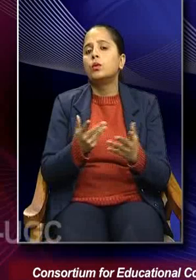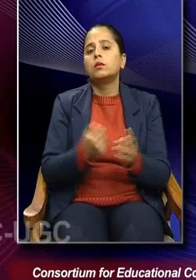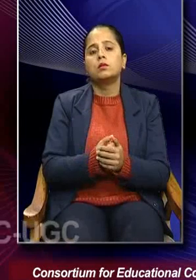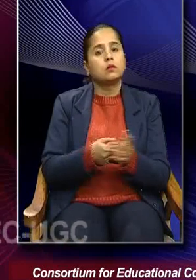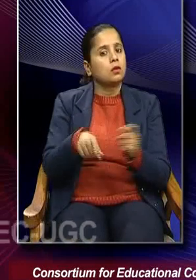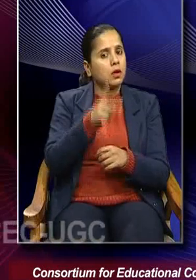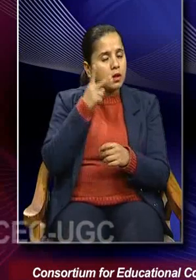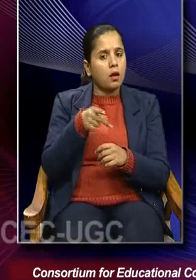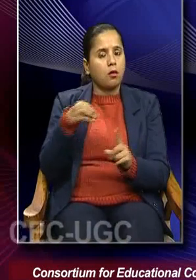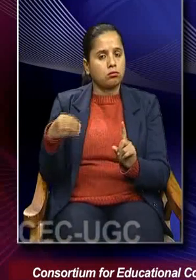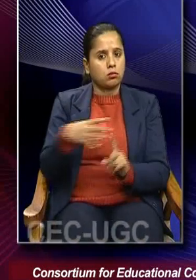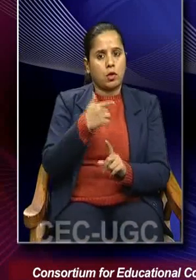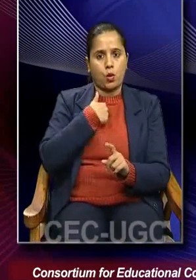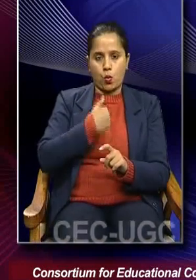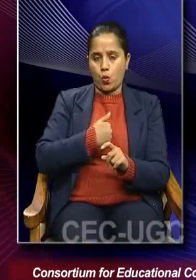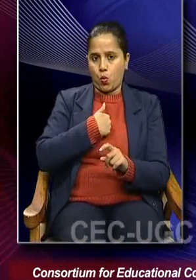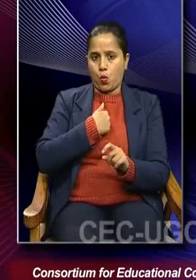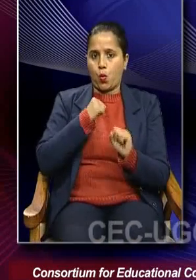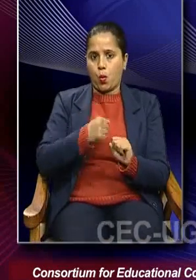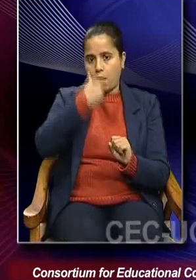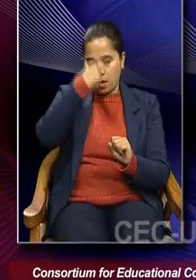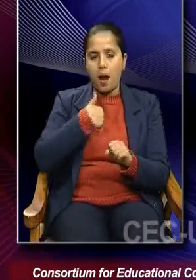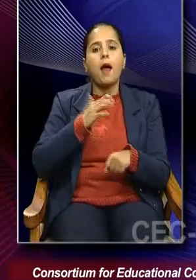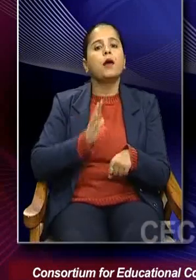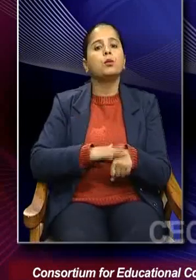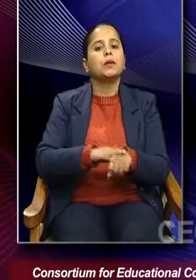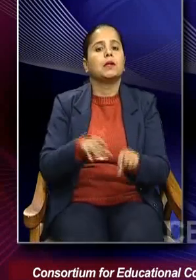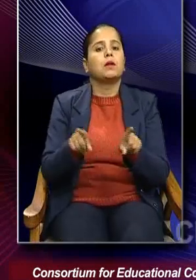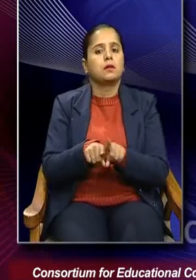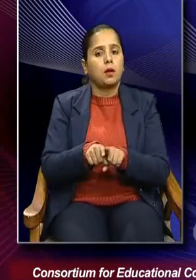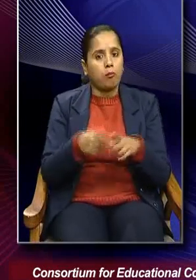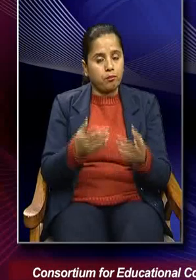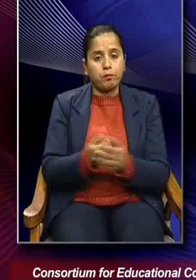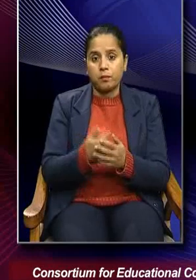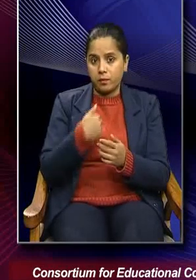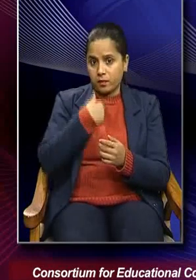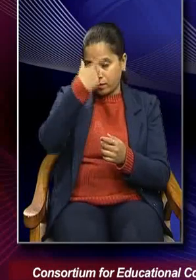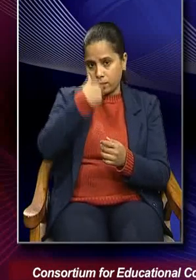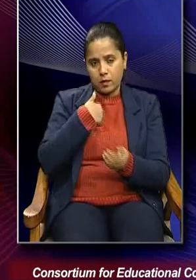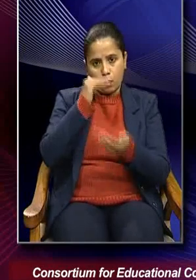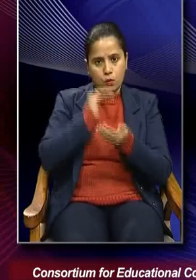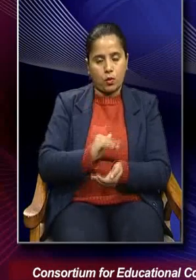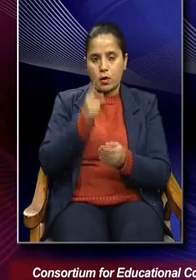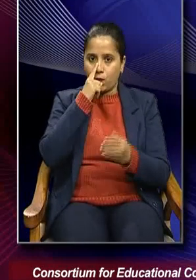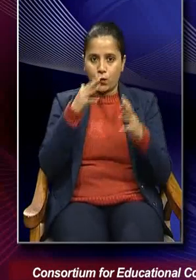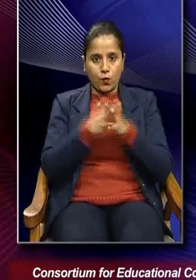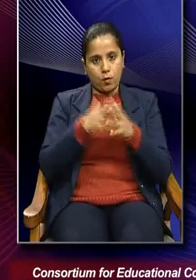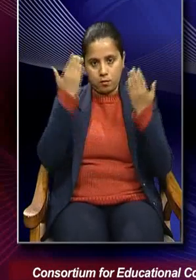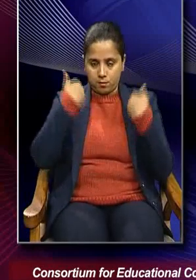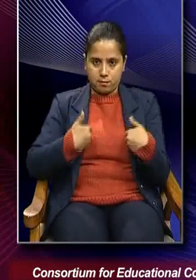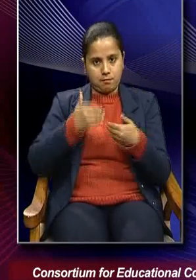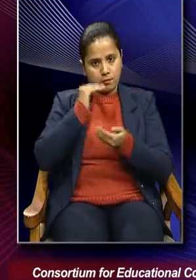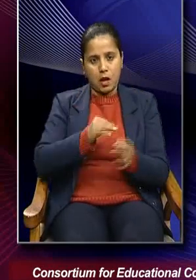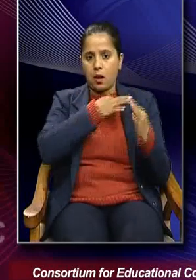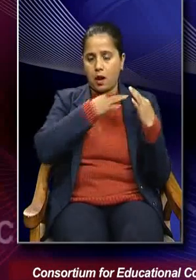influence our individual experience. So, I being born as a woman in a particular